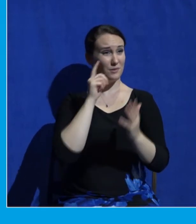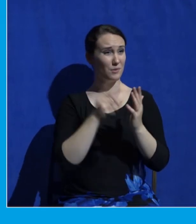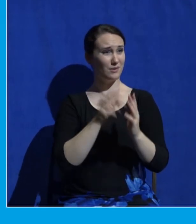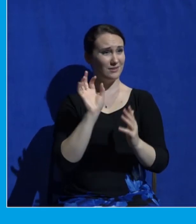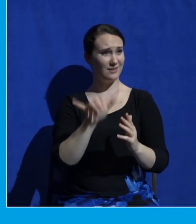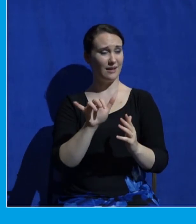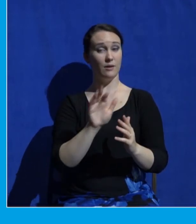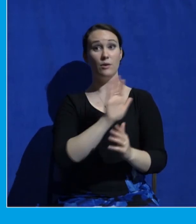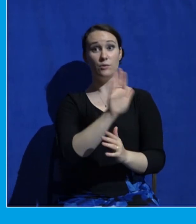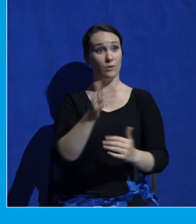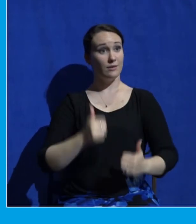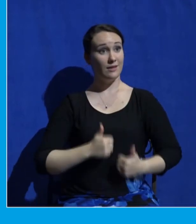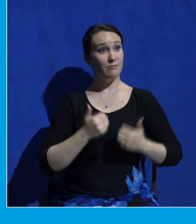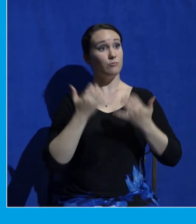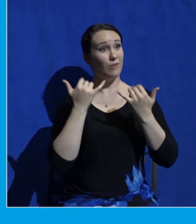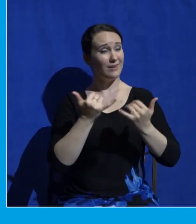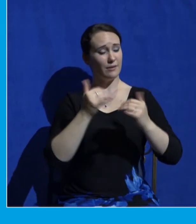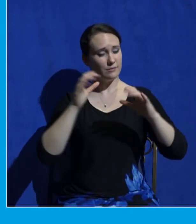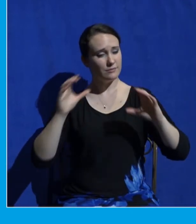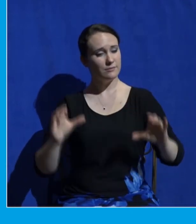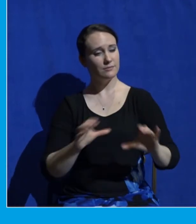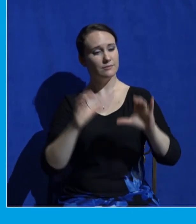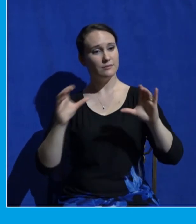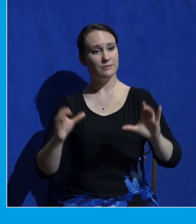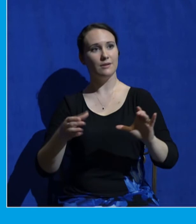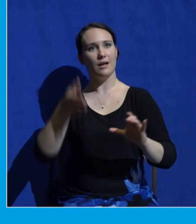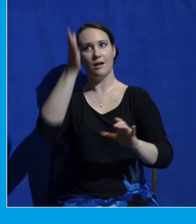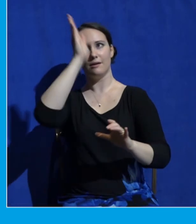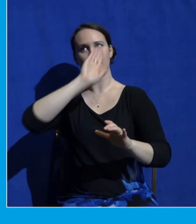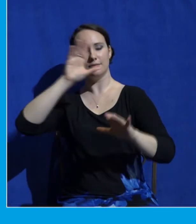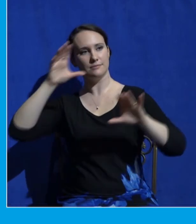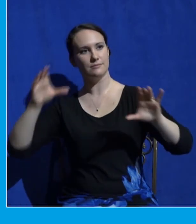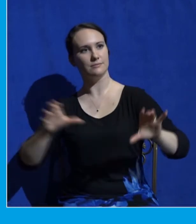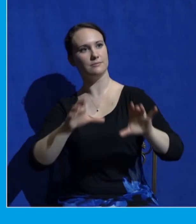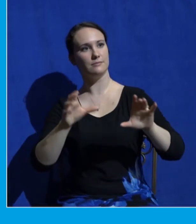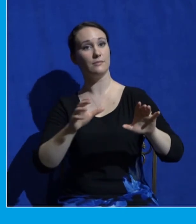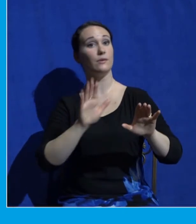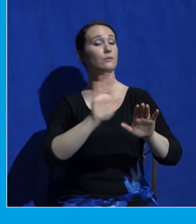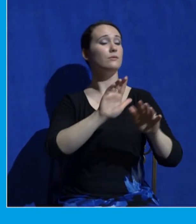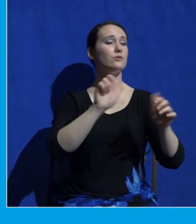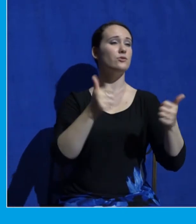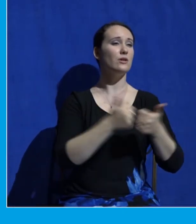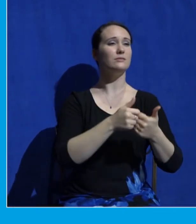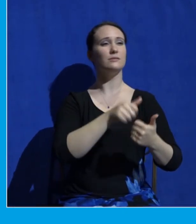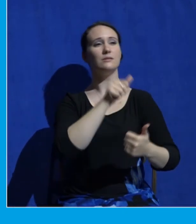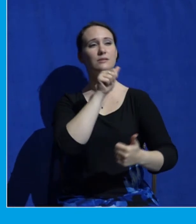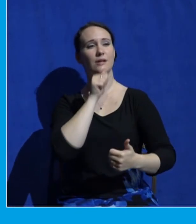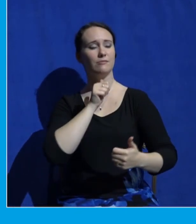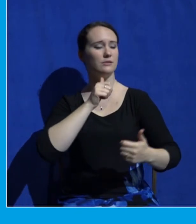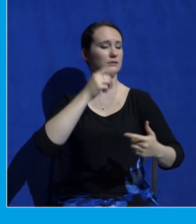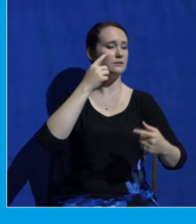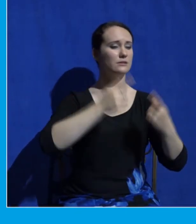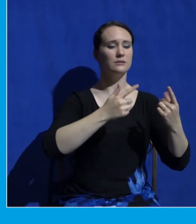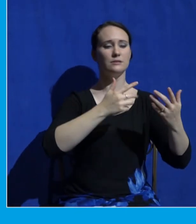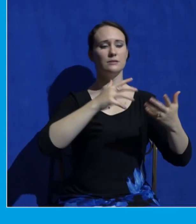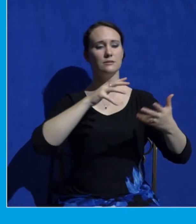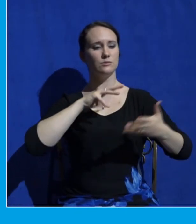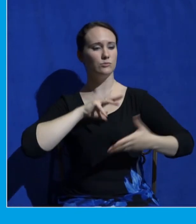life and all the things in your life all the challenges in your life all the suffering all the hardship all the pain all the